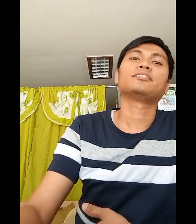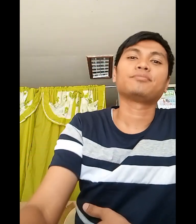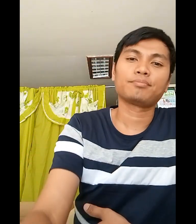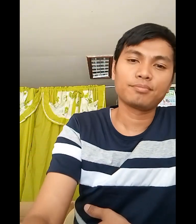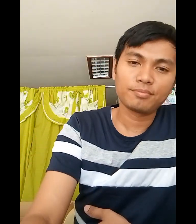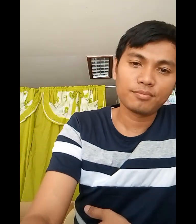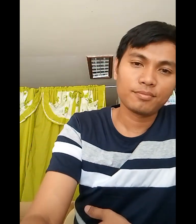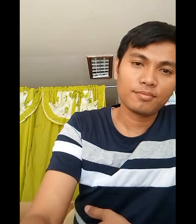T T T T